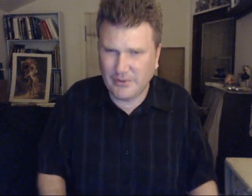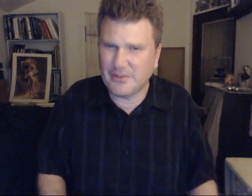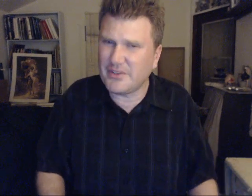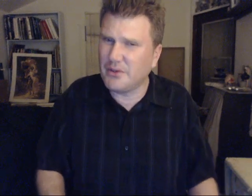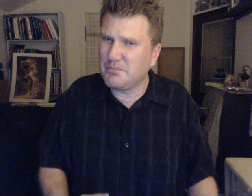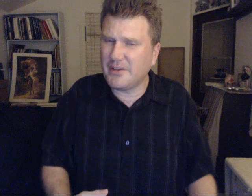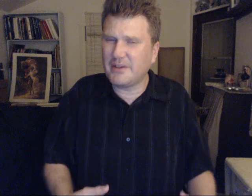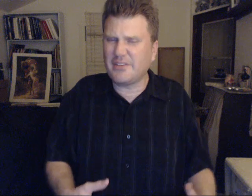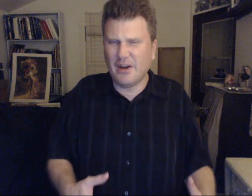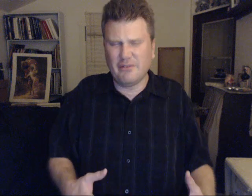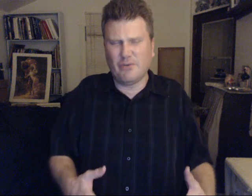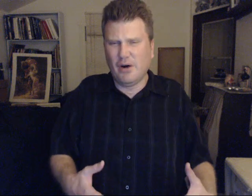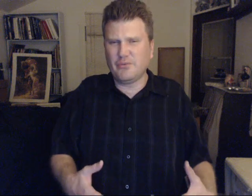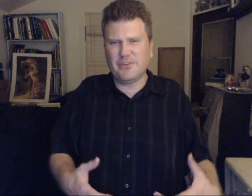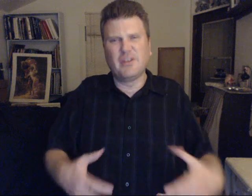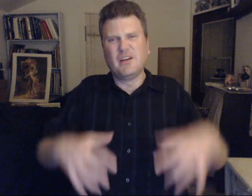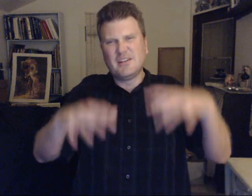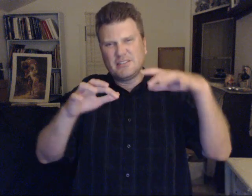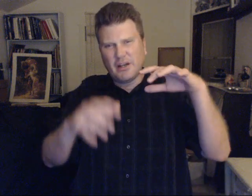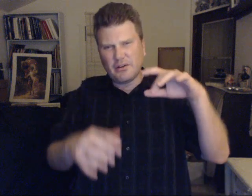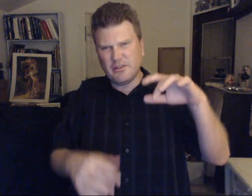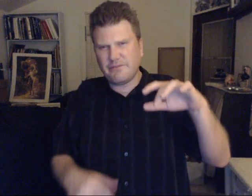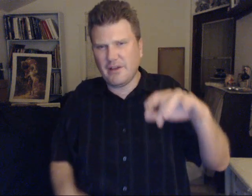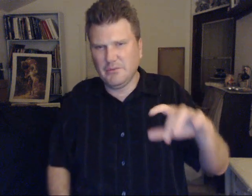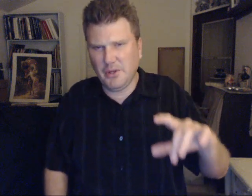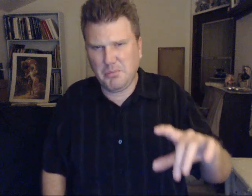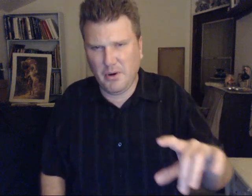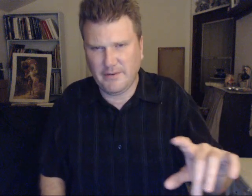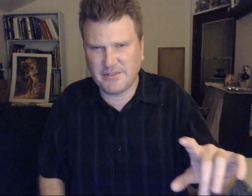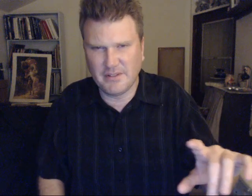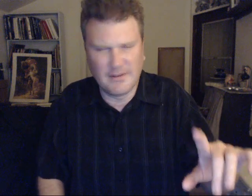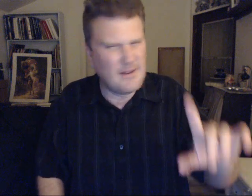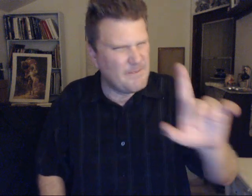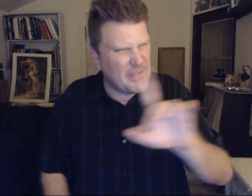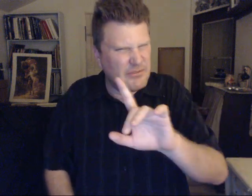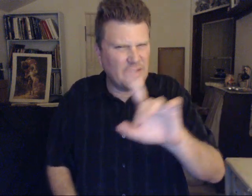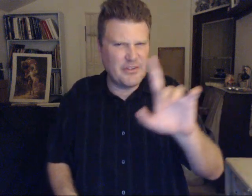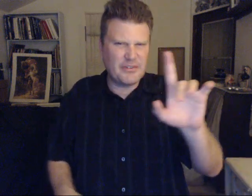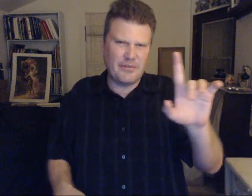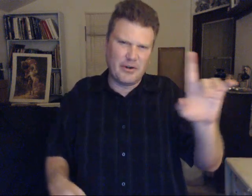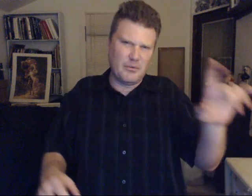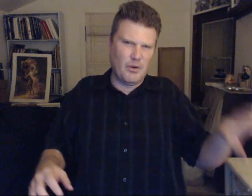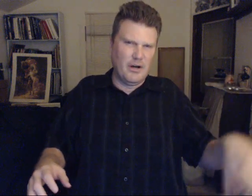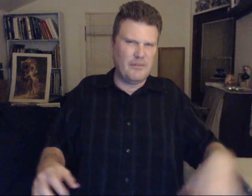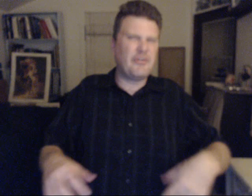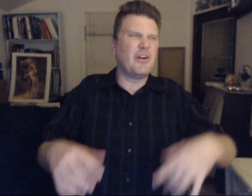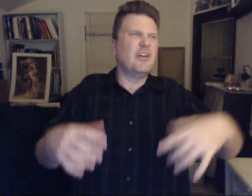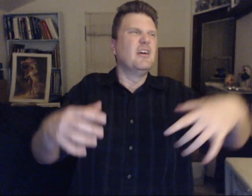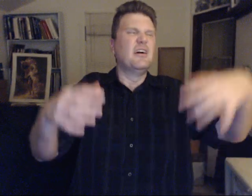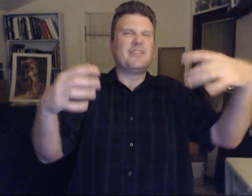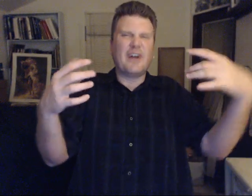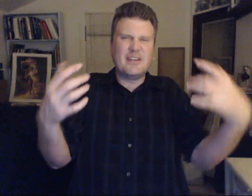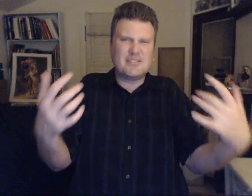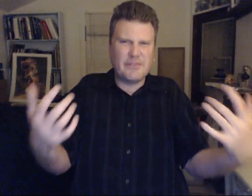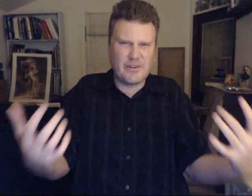And there's other beings. That are involved with. Tearing the family apart. They've done this very well. Very. Scientifically.